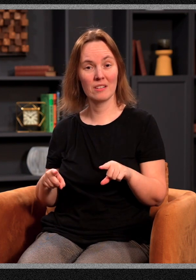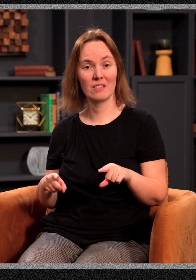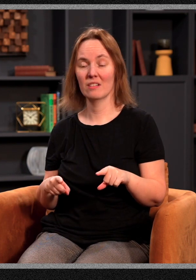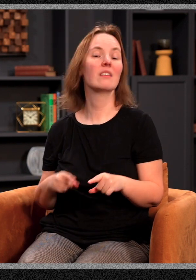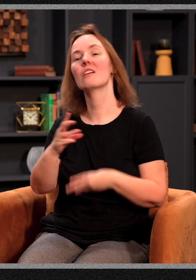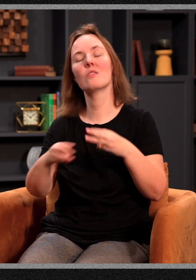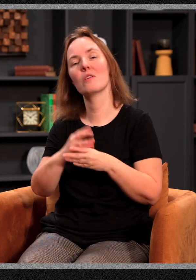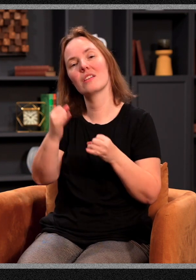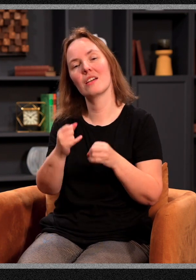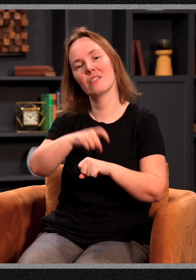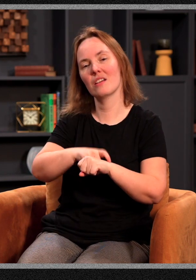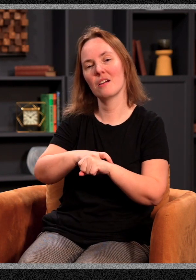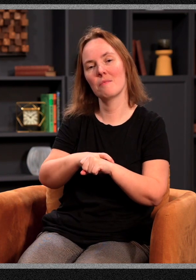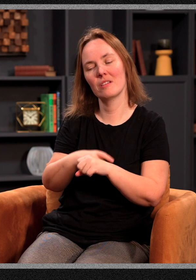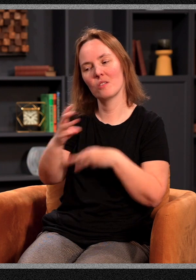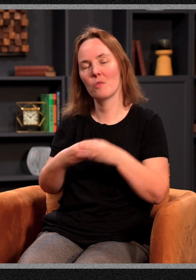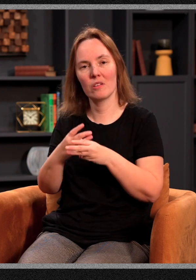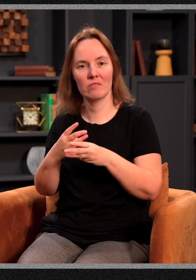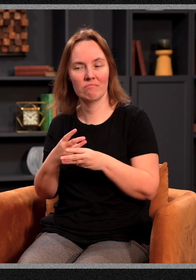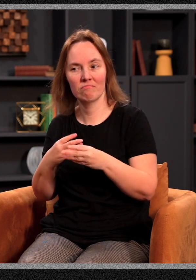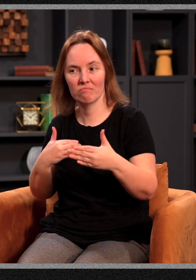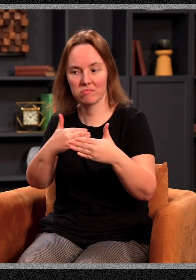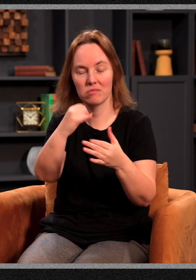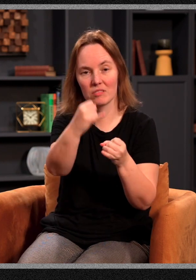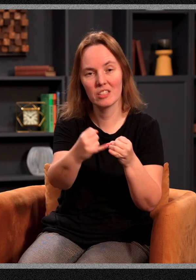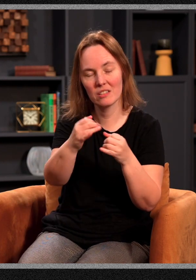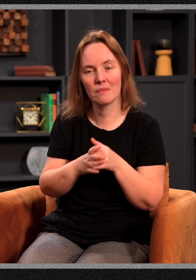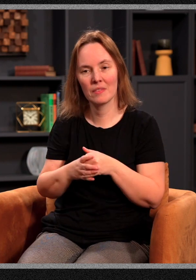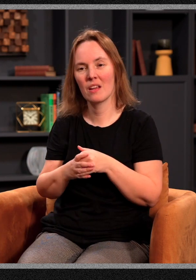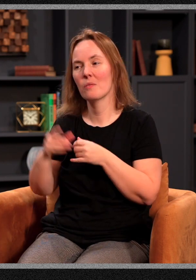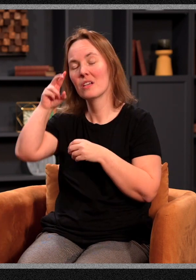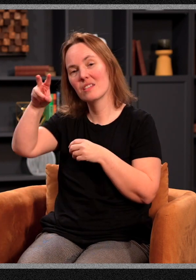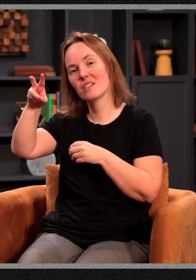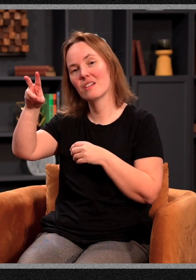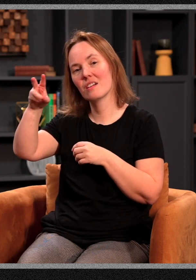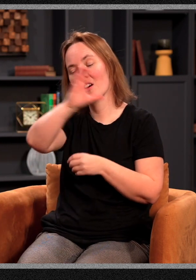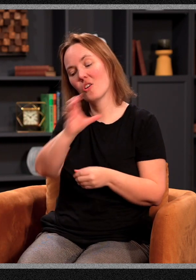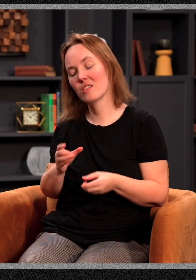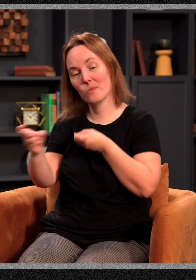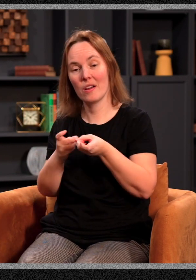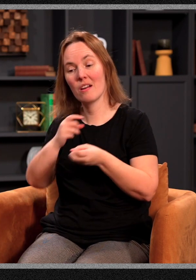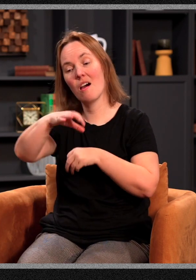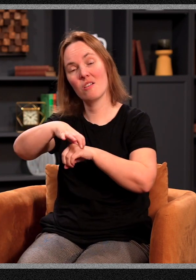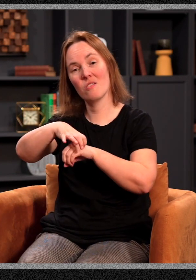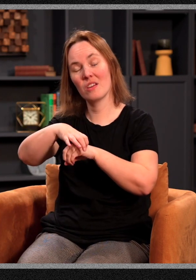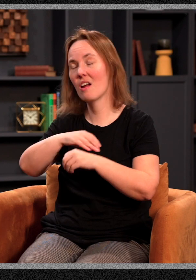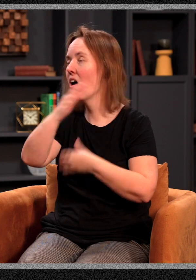at the end of time as the world comes to the conclusion, and we see the literal reign of Christ upon the earth, and all those beautiful things of